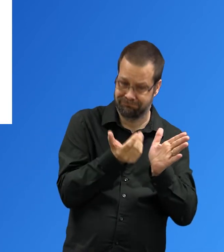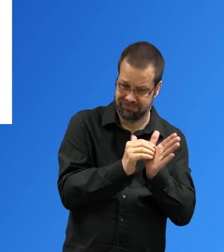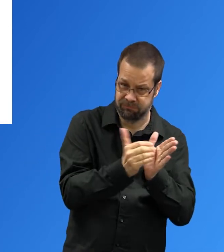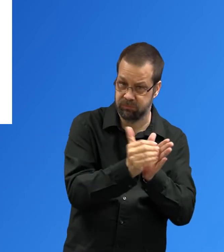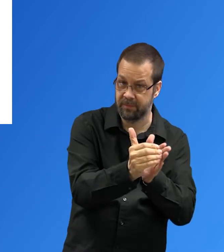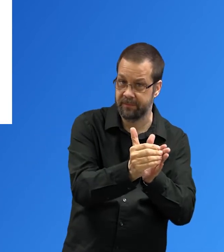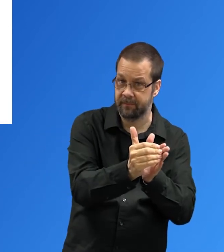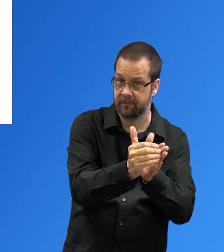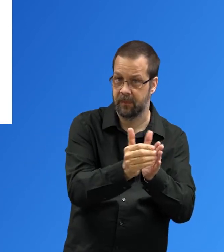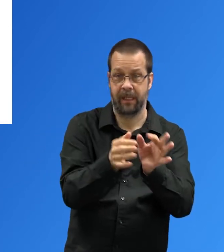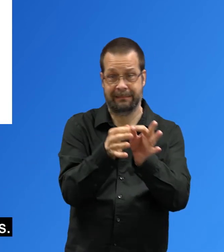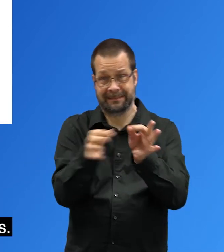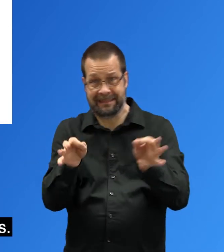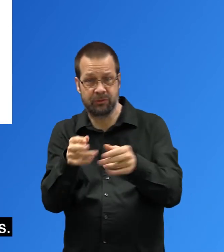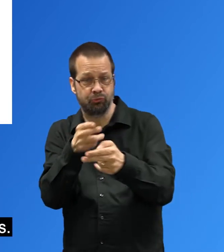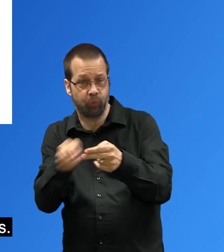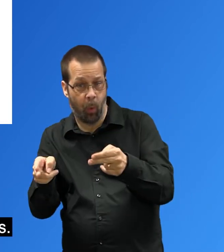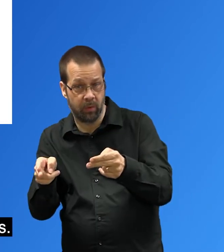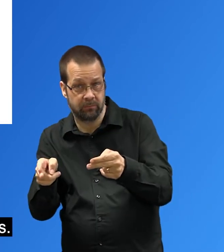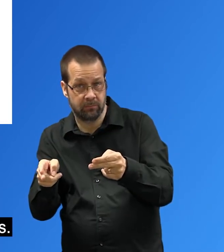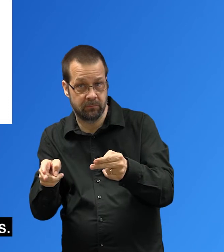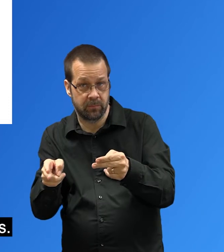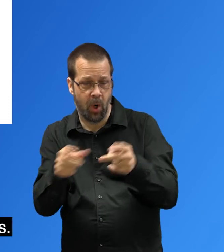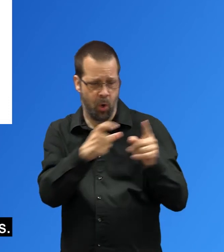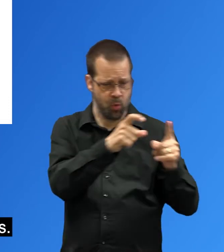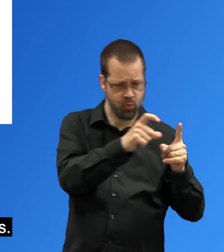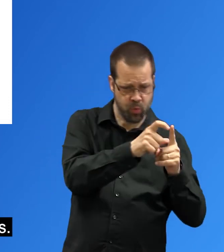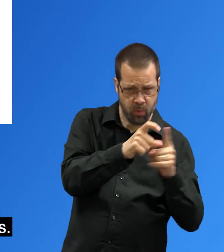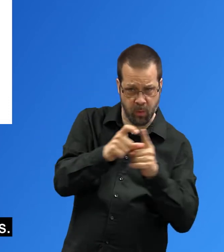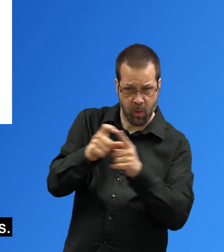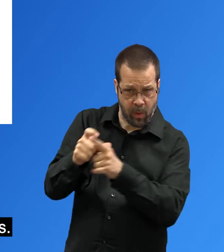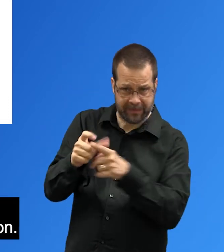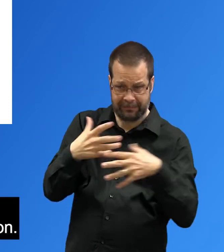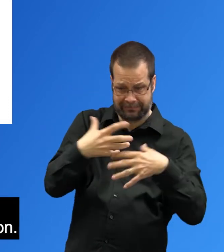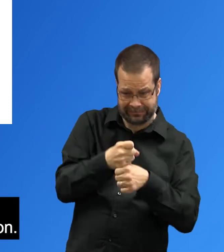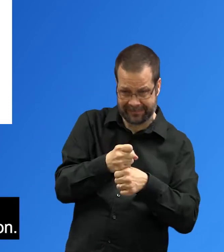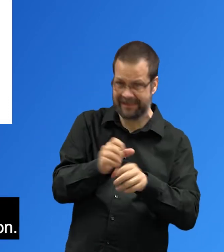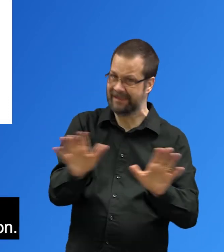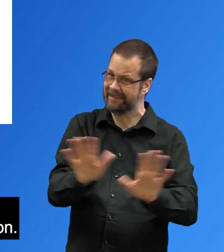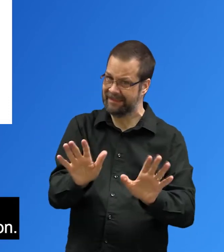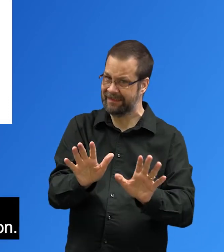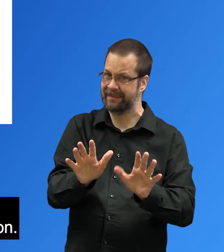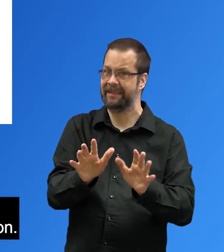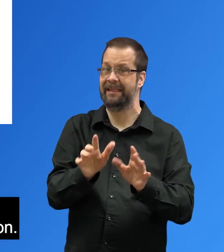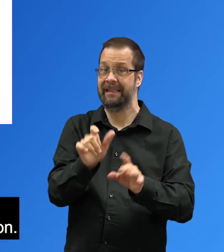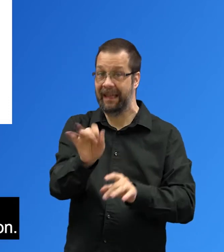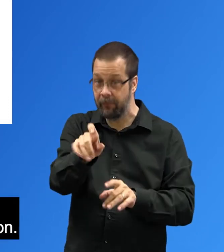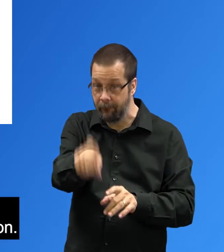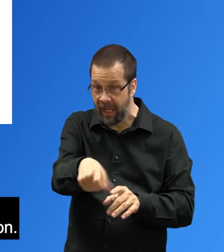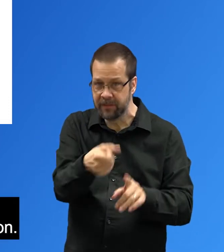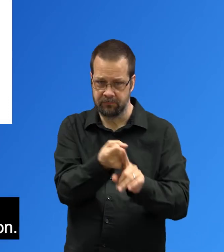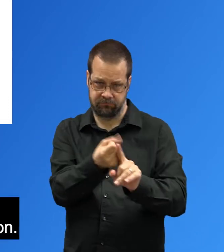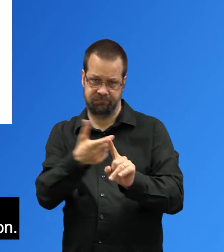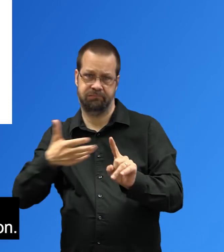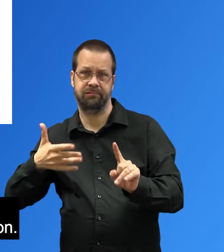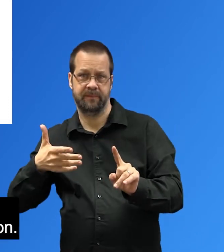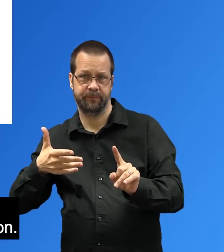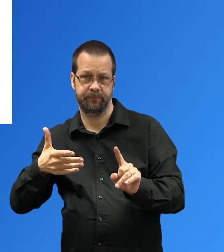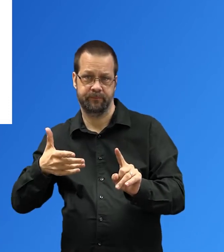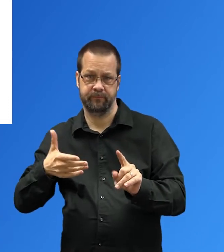without explaining them Define new or unusual terms Limit the amount of text on each slide in a presentation